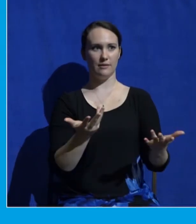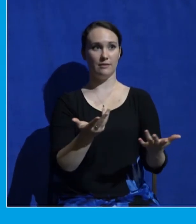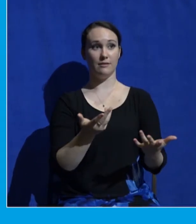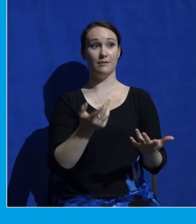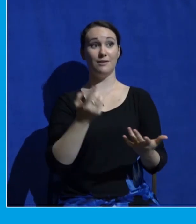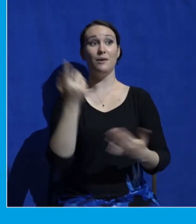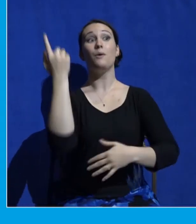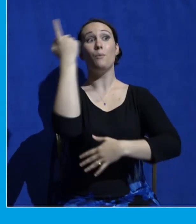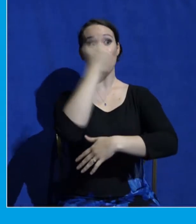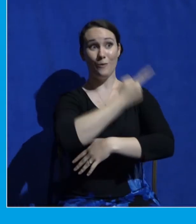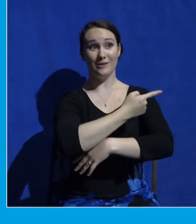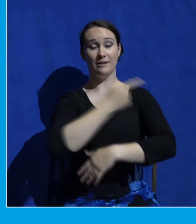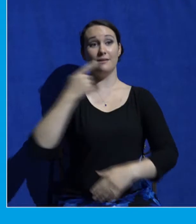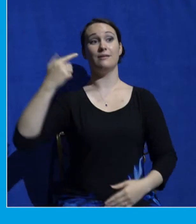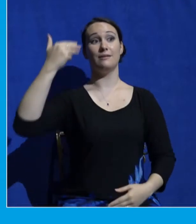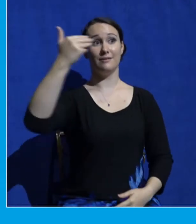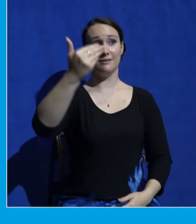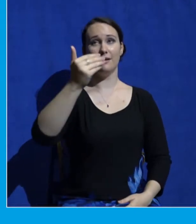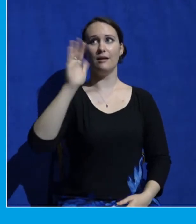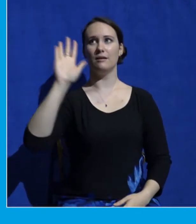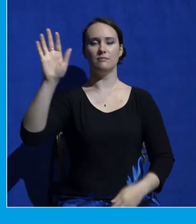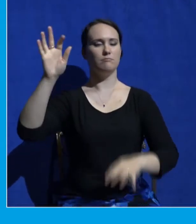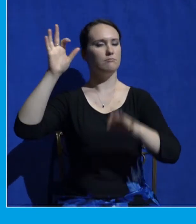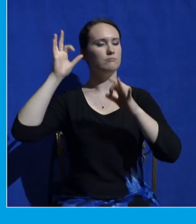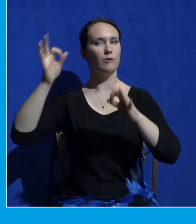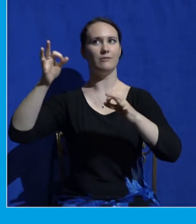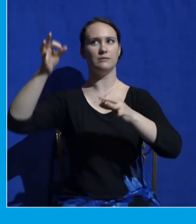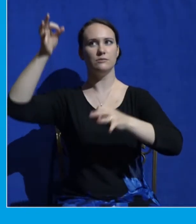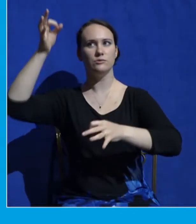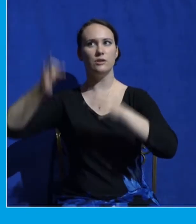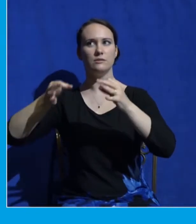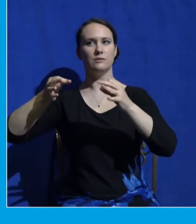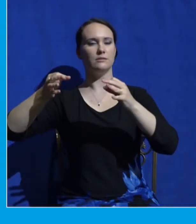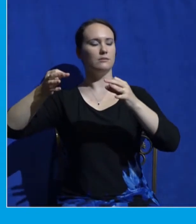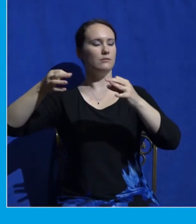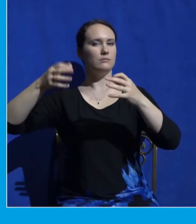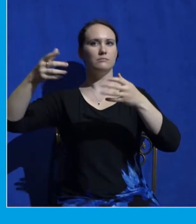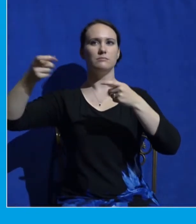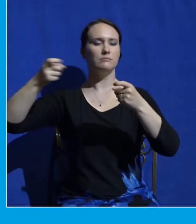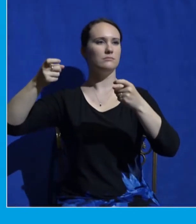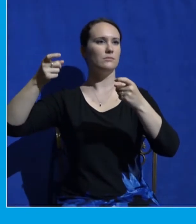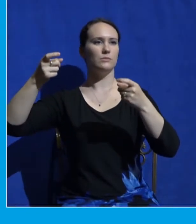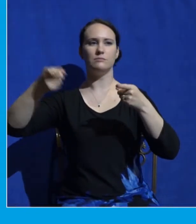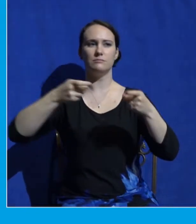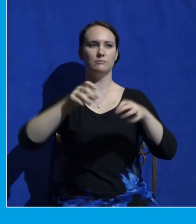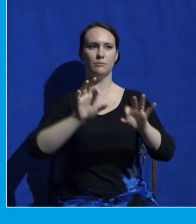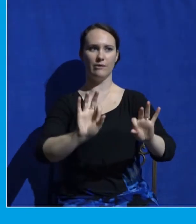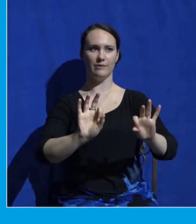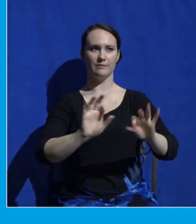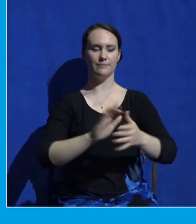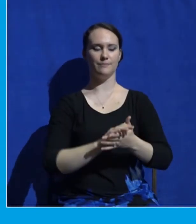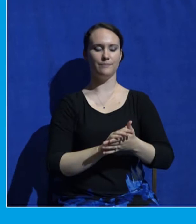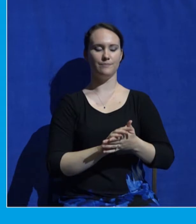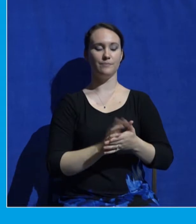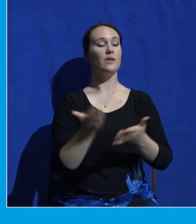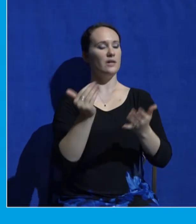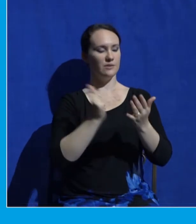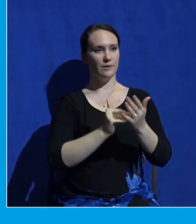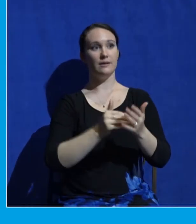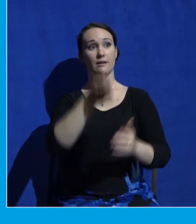will reign completely and perfectly on the earth. So God says, I see this, and I am going to deliver